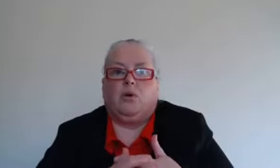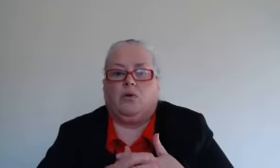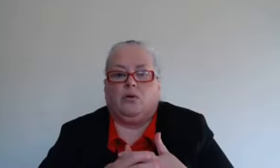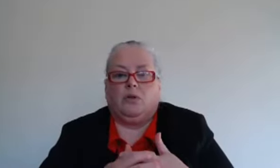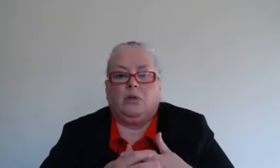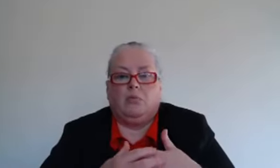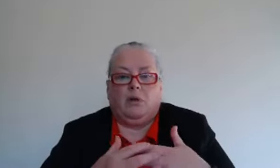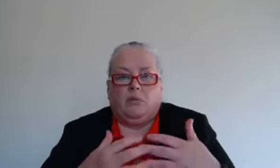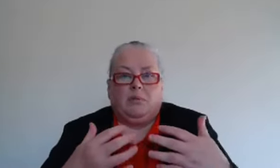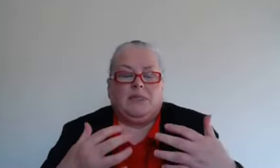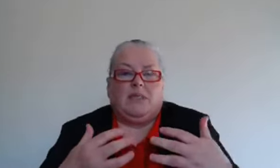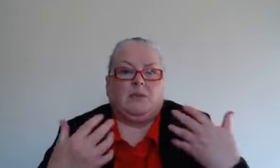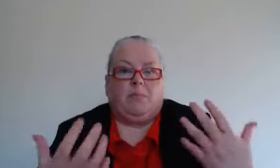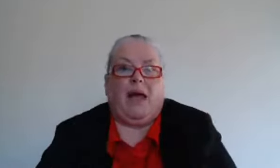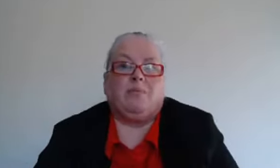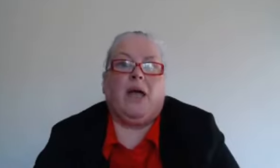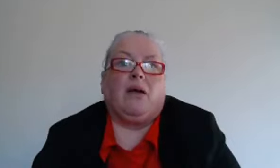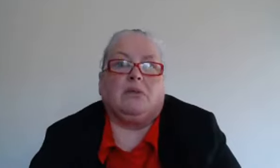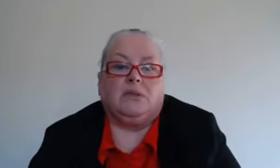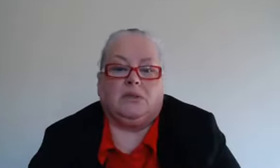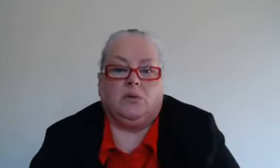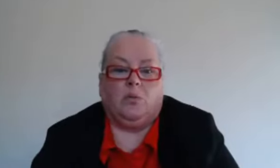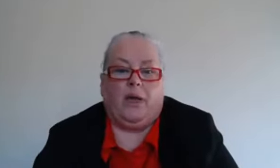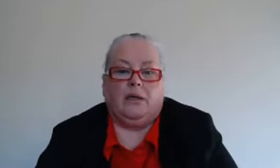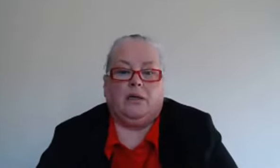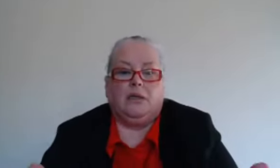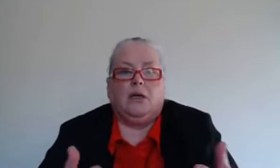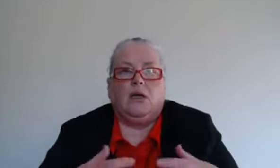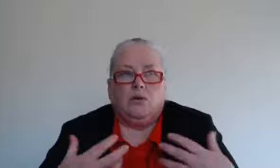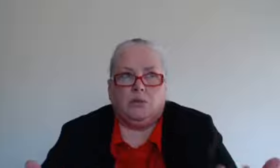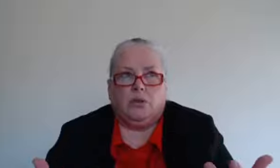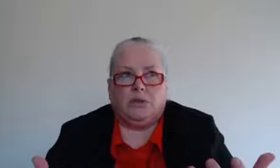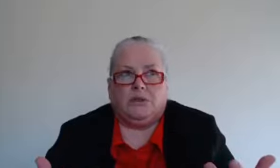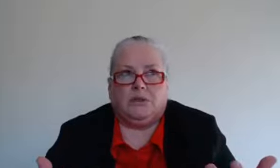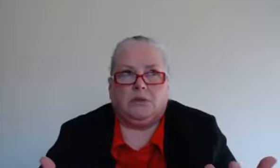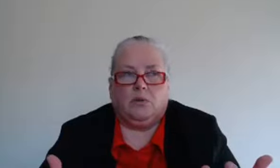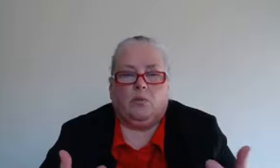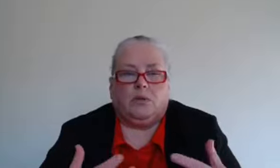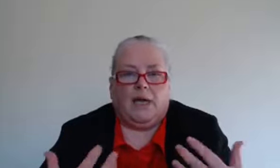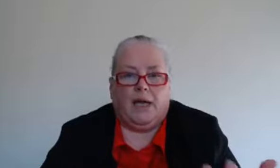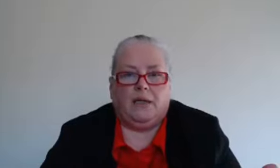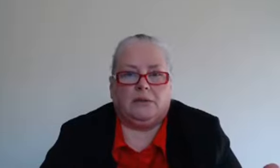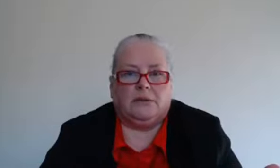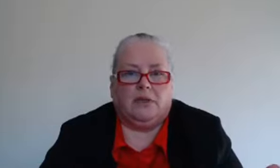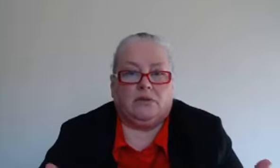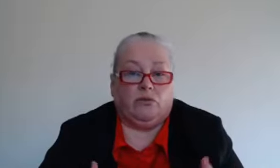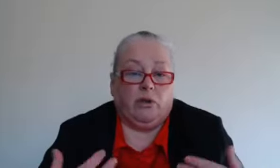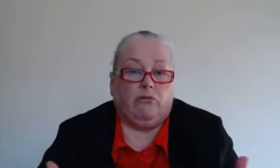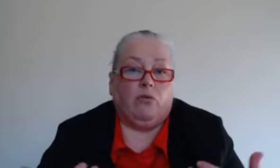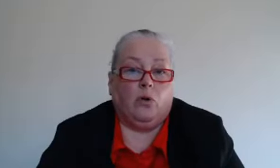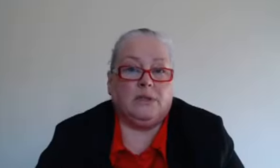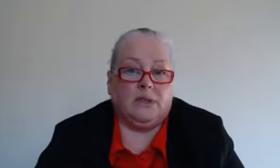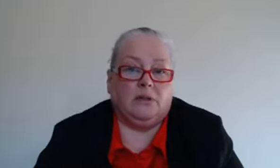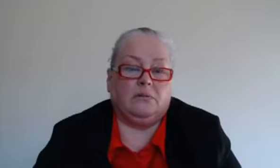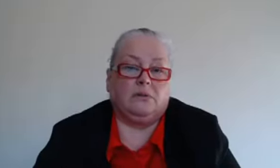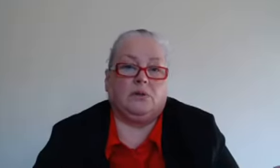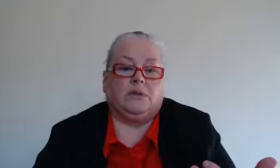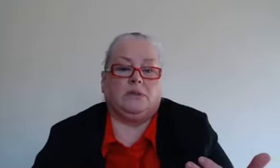or maybe we'll be seen as a bad parent in some way in other words we're telling ourselves and reinforcing to ourselves